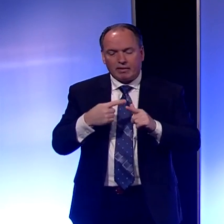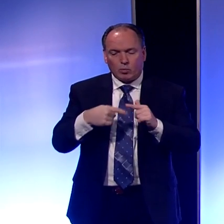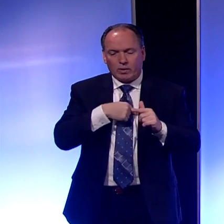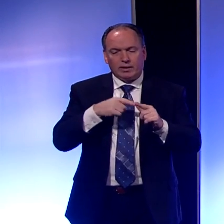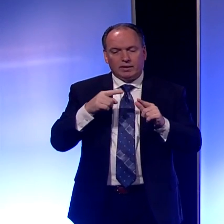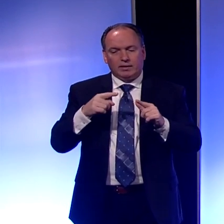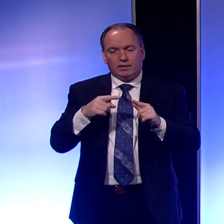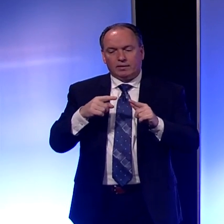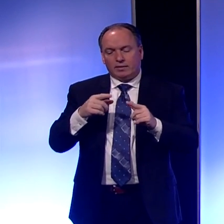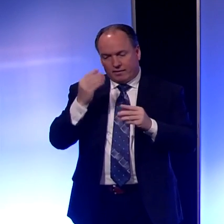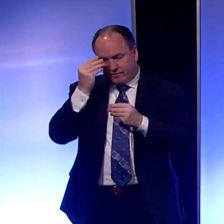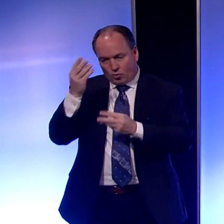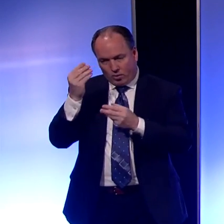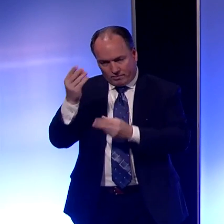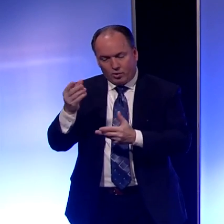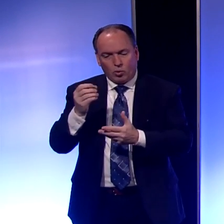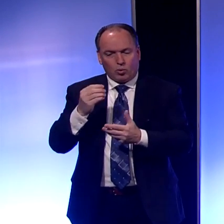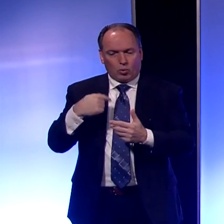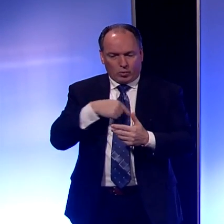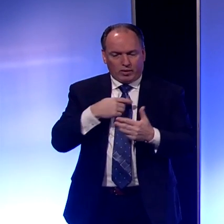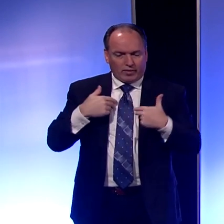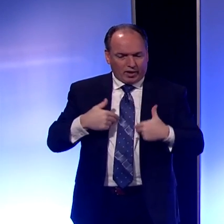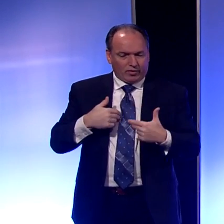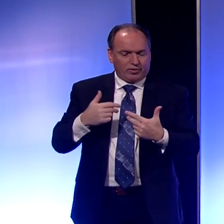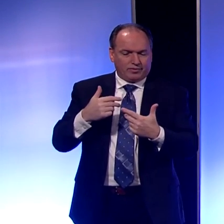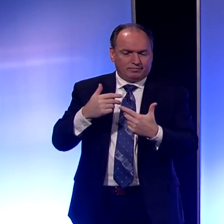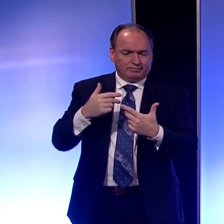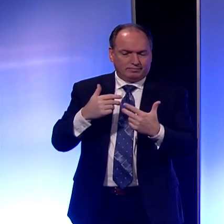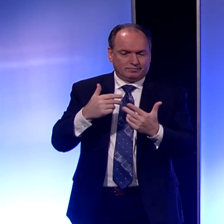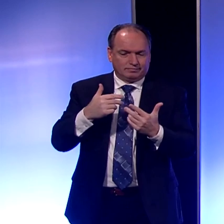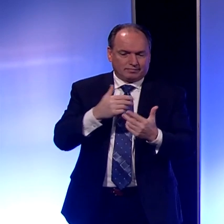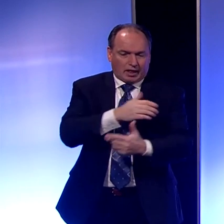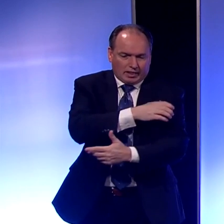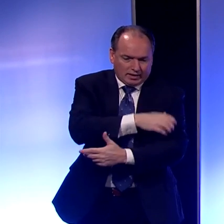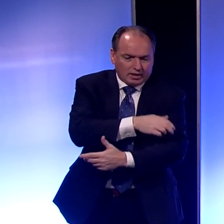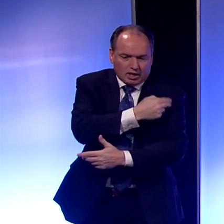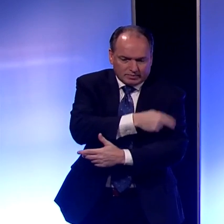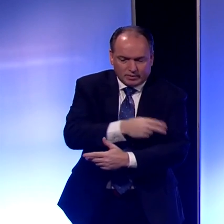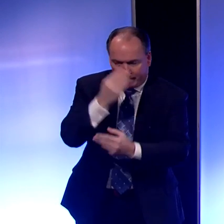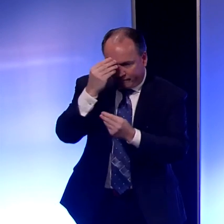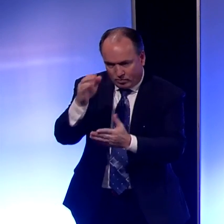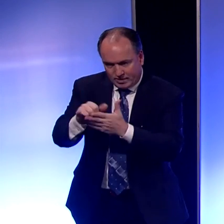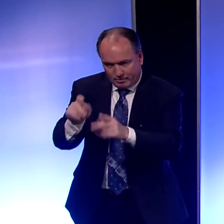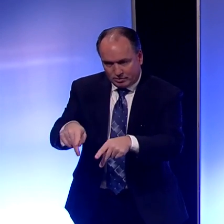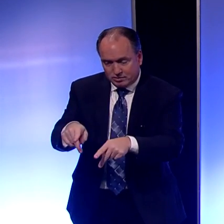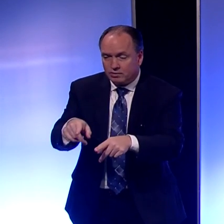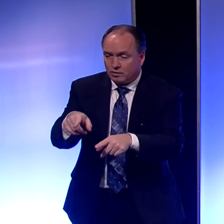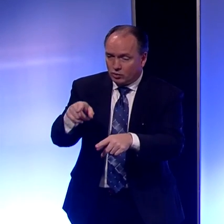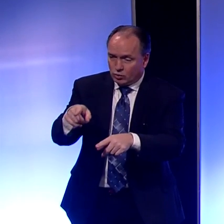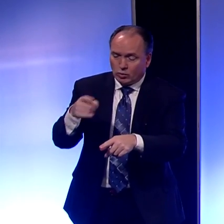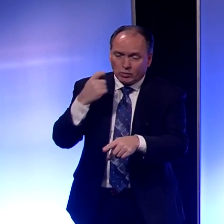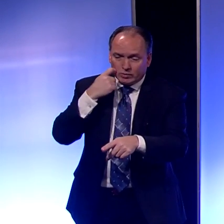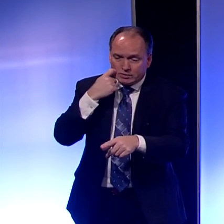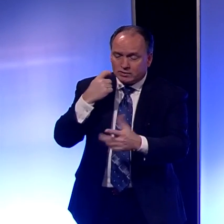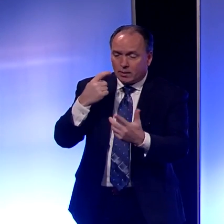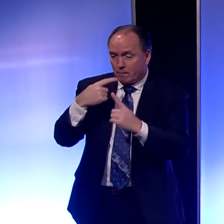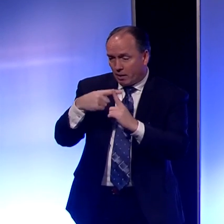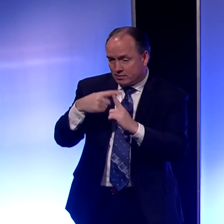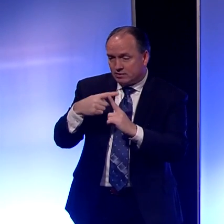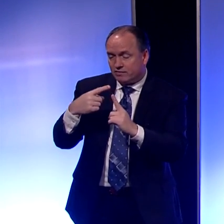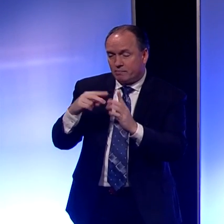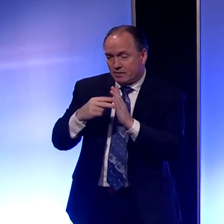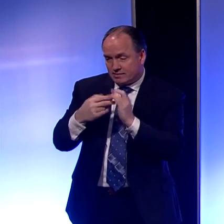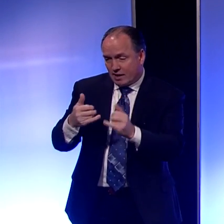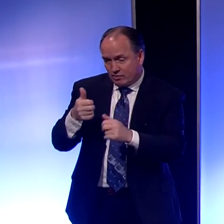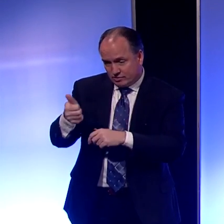we inform or we or the health facility doing the testing, informs that person that they need to self-quarantine at home until